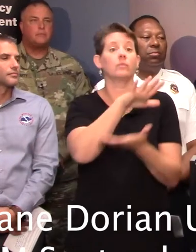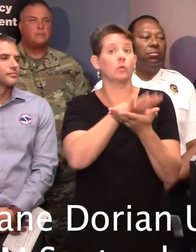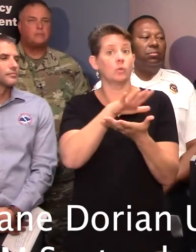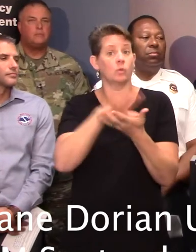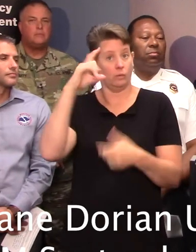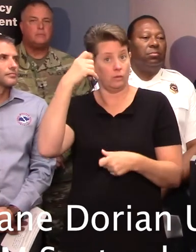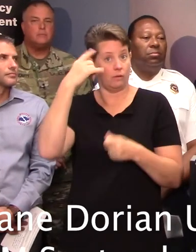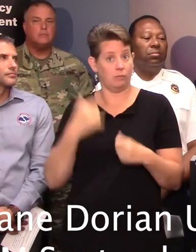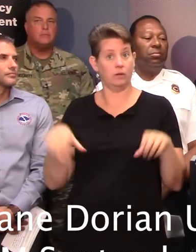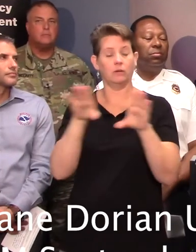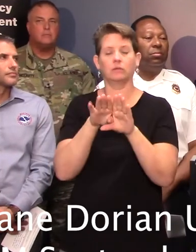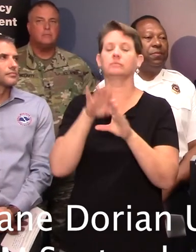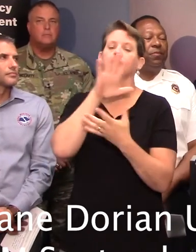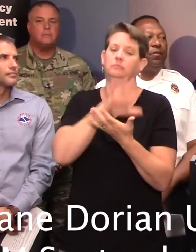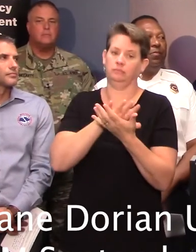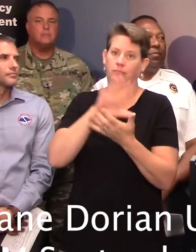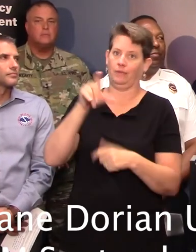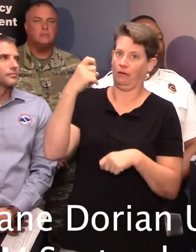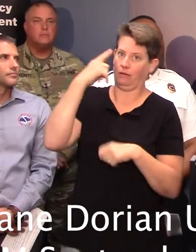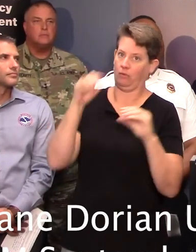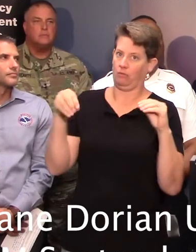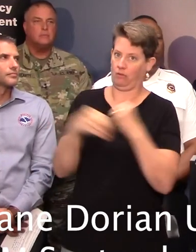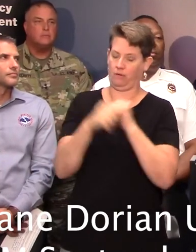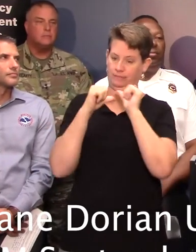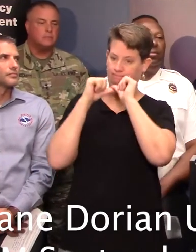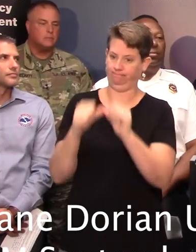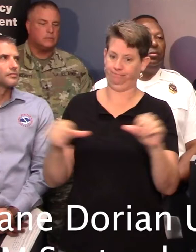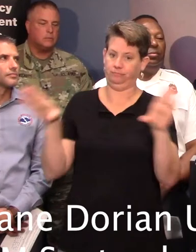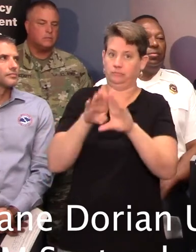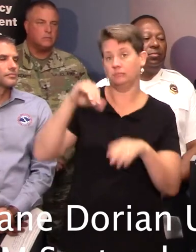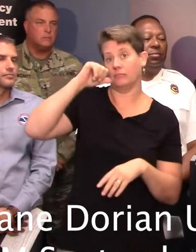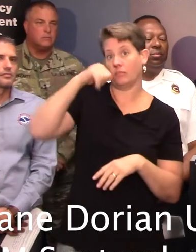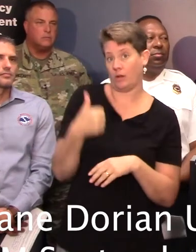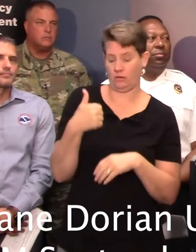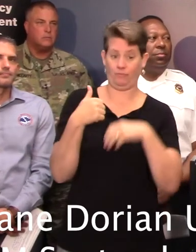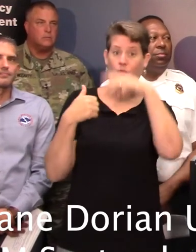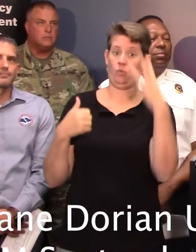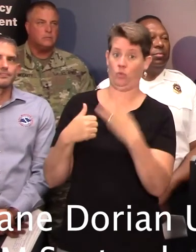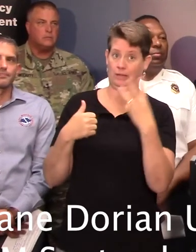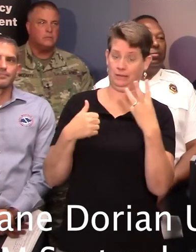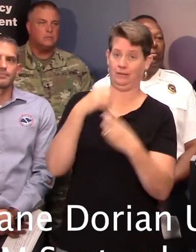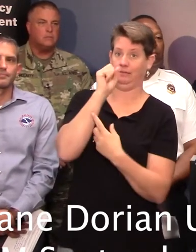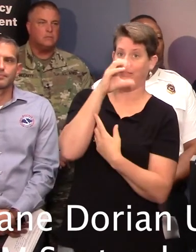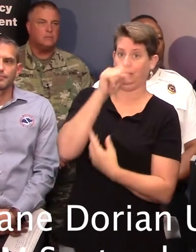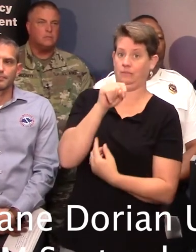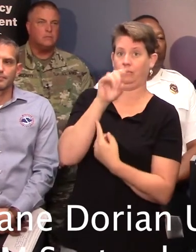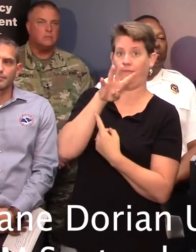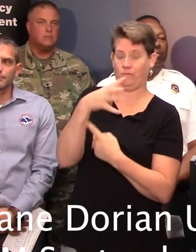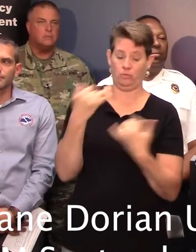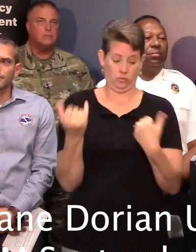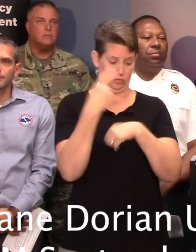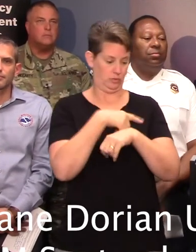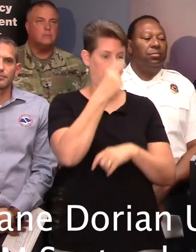closings, schools and state government offices will remain closed tomorrow. That is Wednesday, September the 4th. They're closed